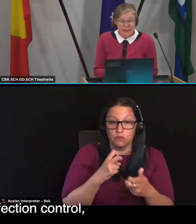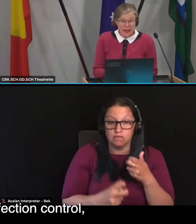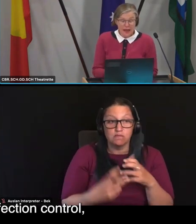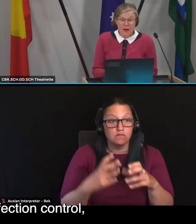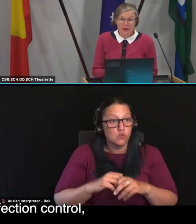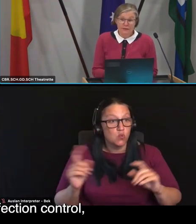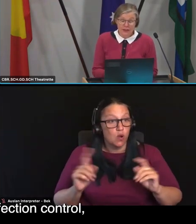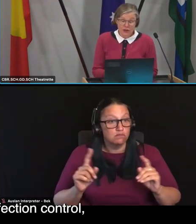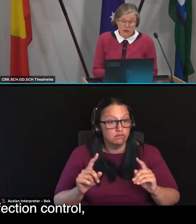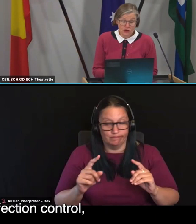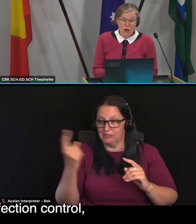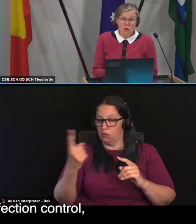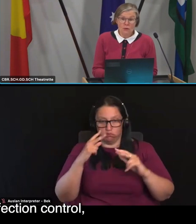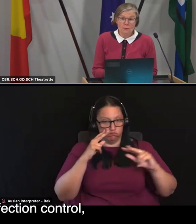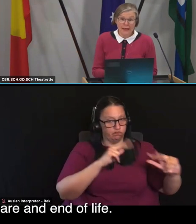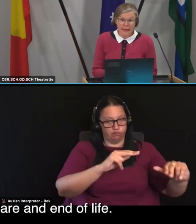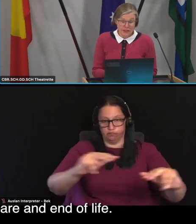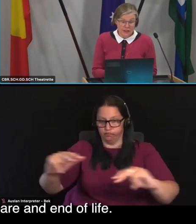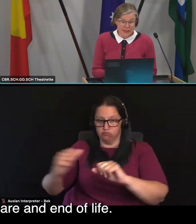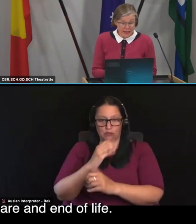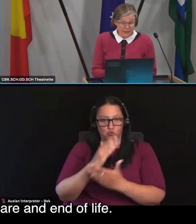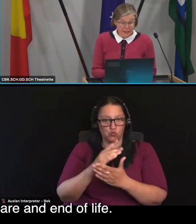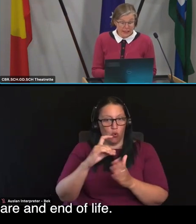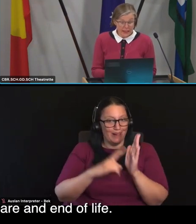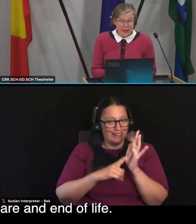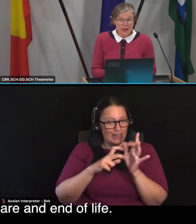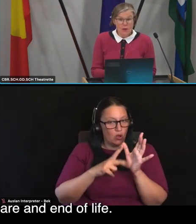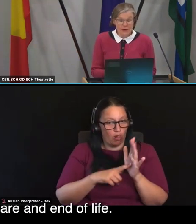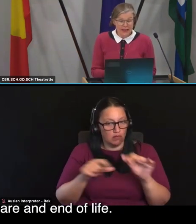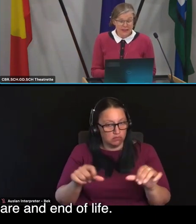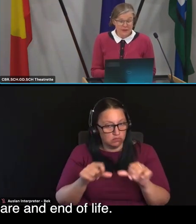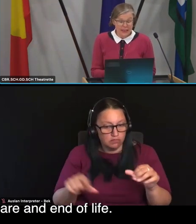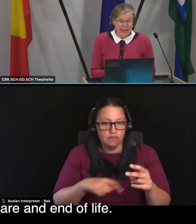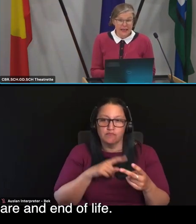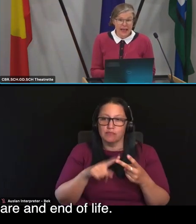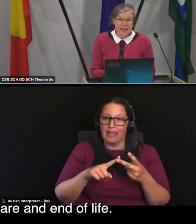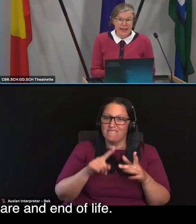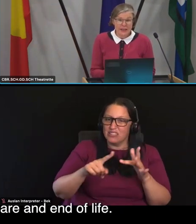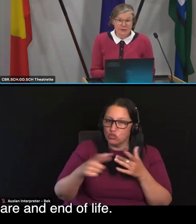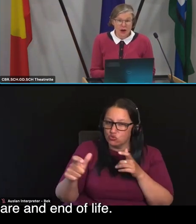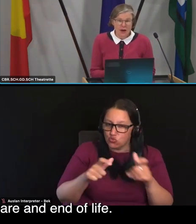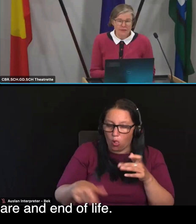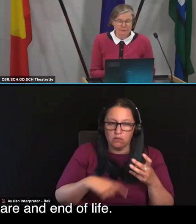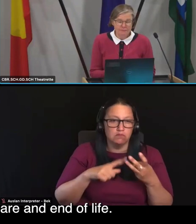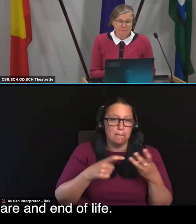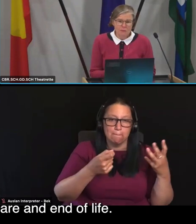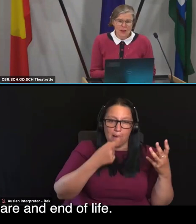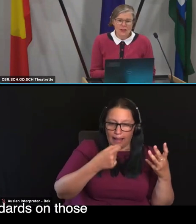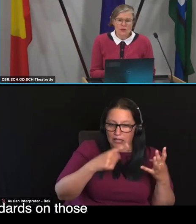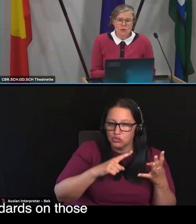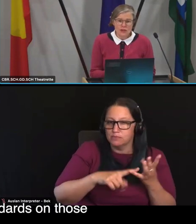governance, infection control, medication safety, comprehensive care and end of life.